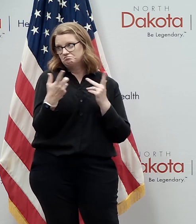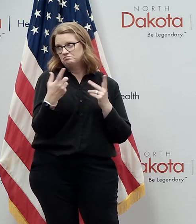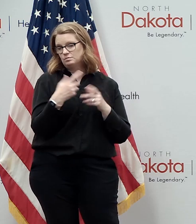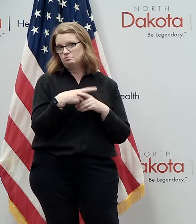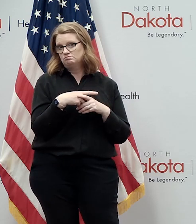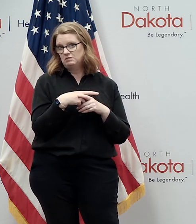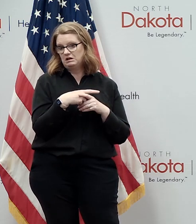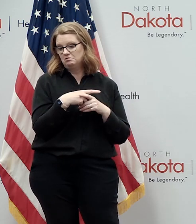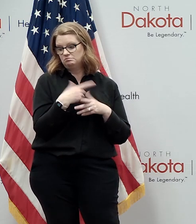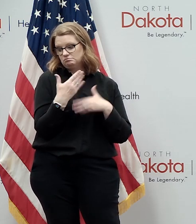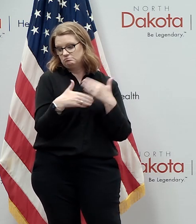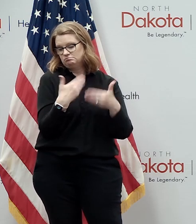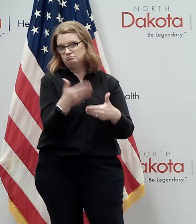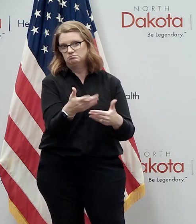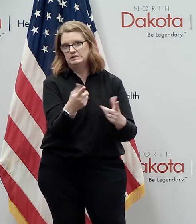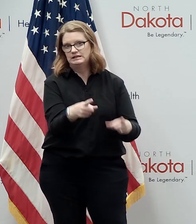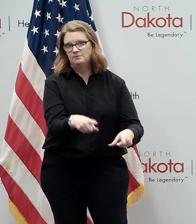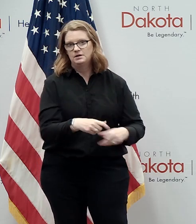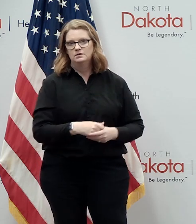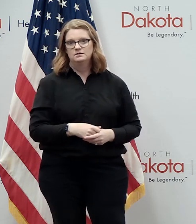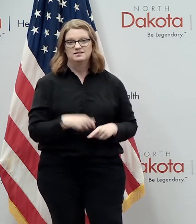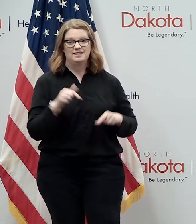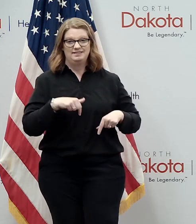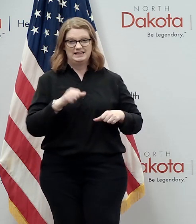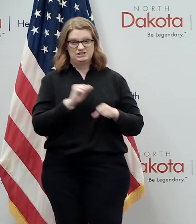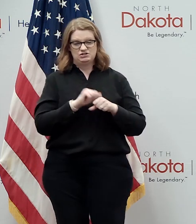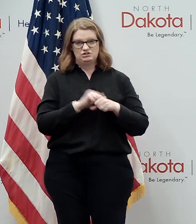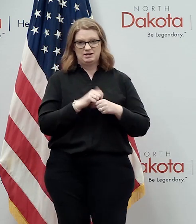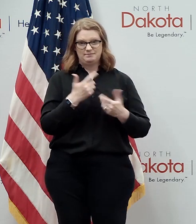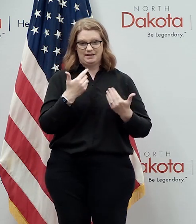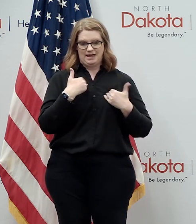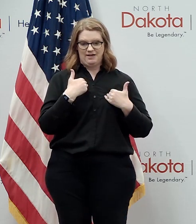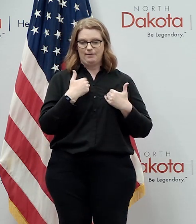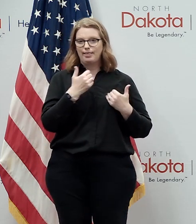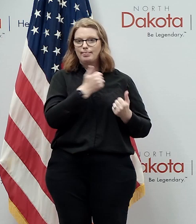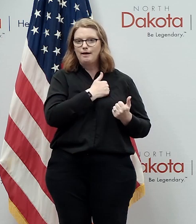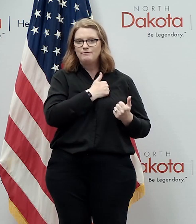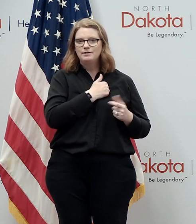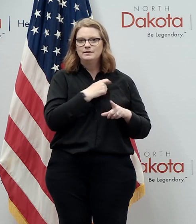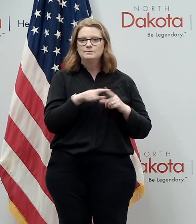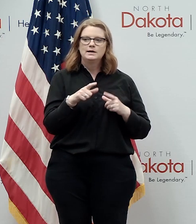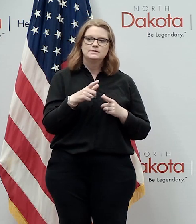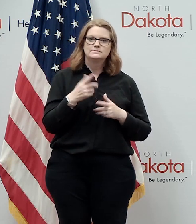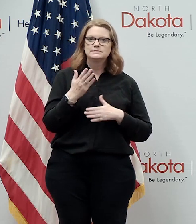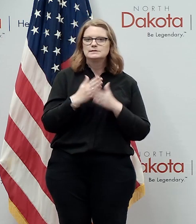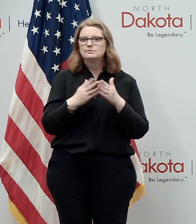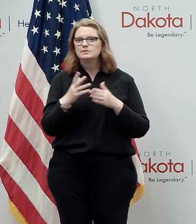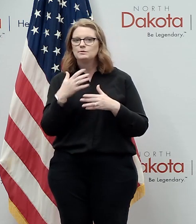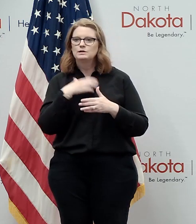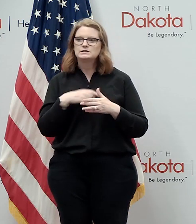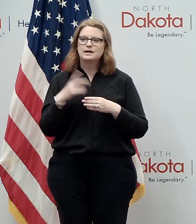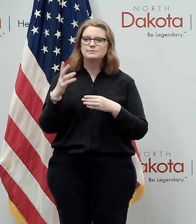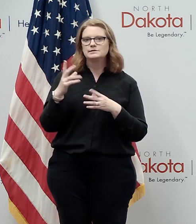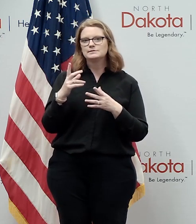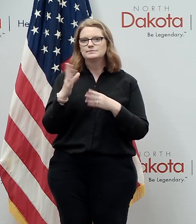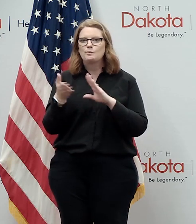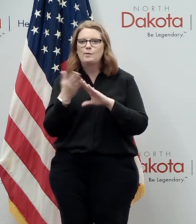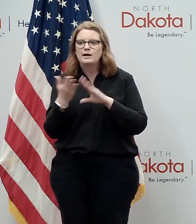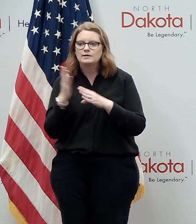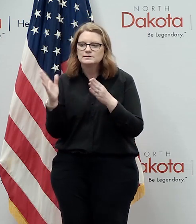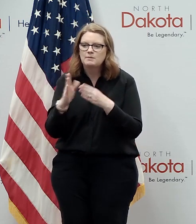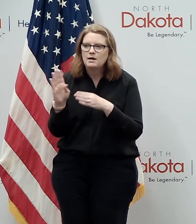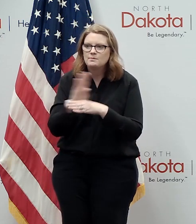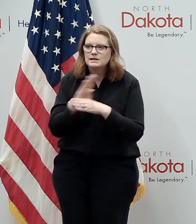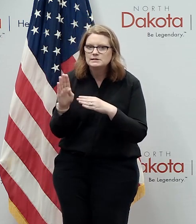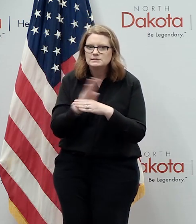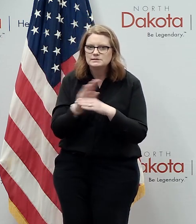and i uh love the job i have but i love being an entrepreneur and part of me wishes i was running a small business and figuring out how to how